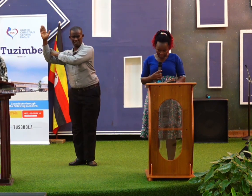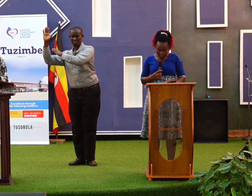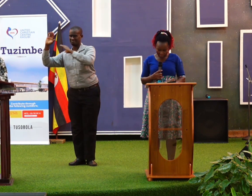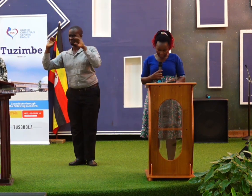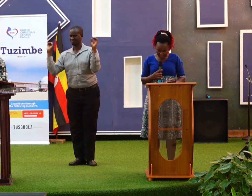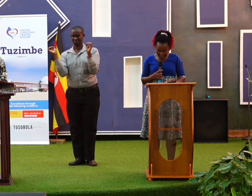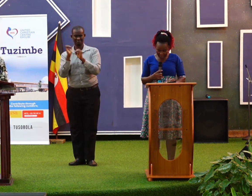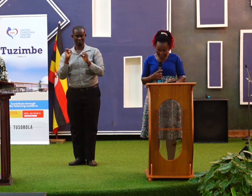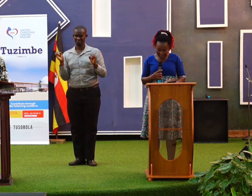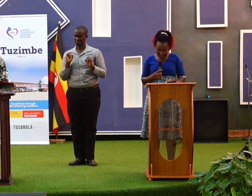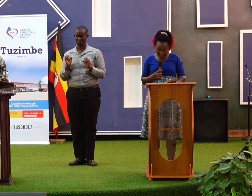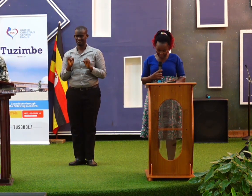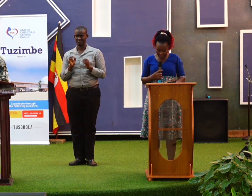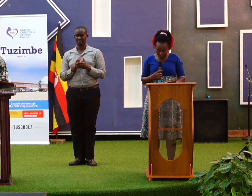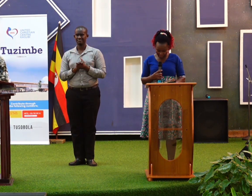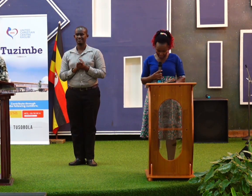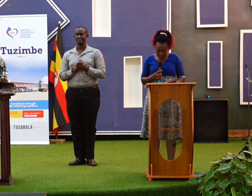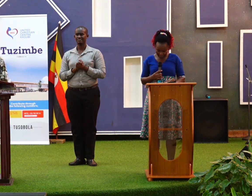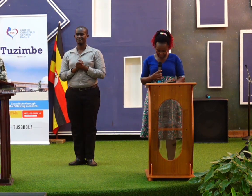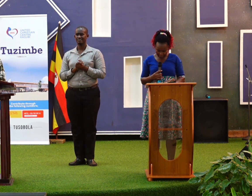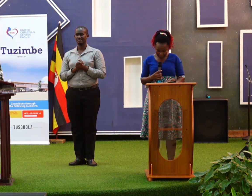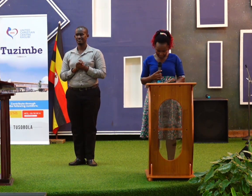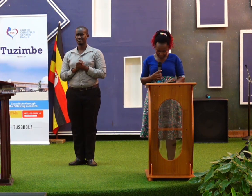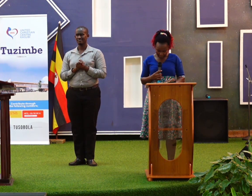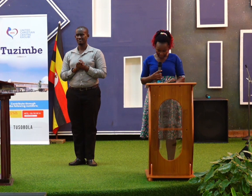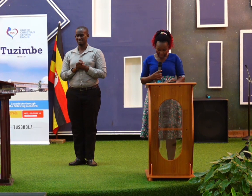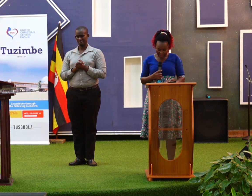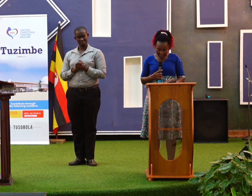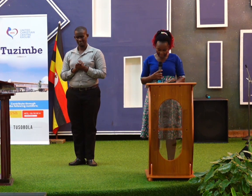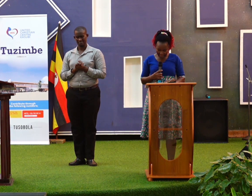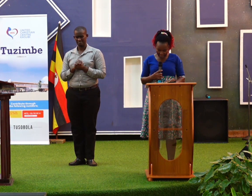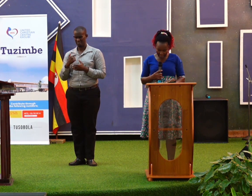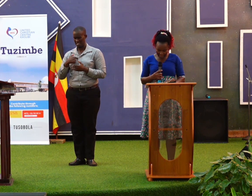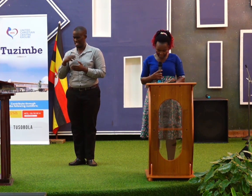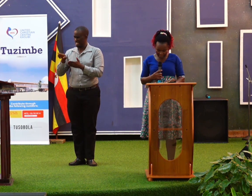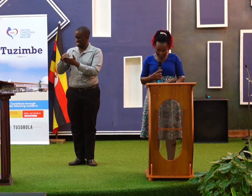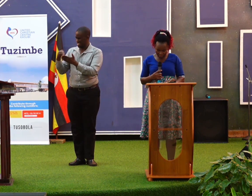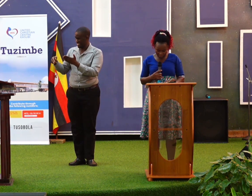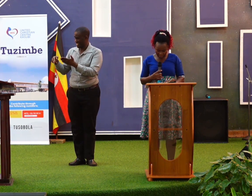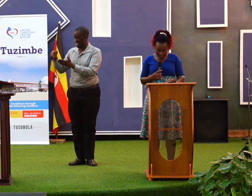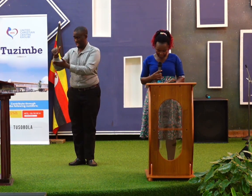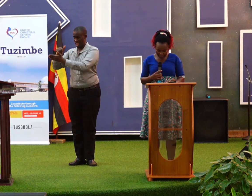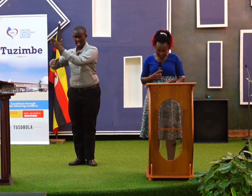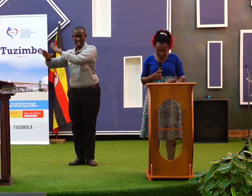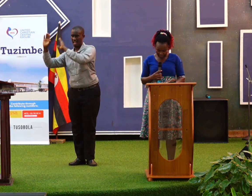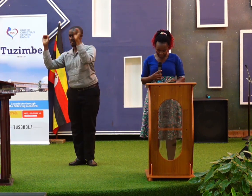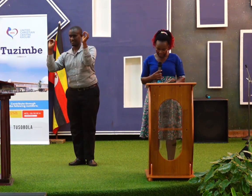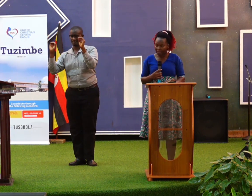to sin in such a way and sin against God?